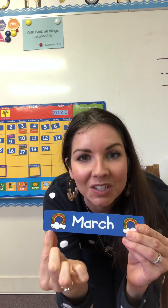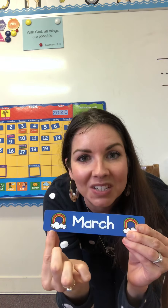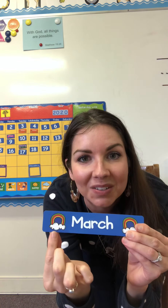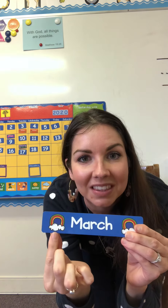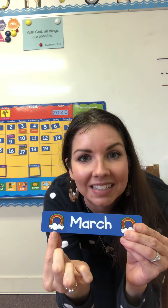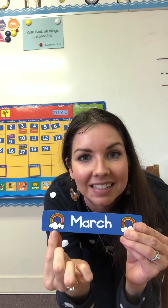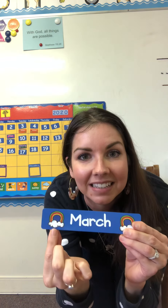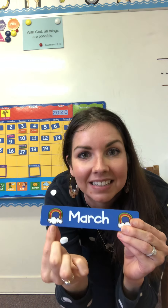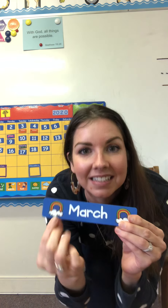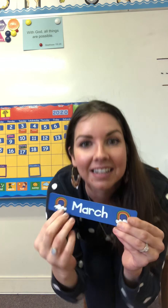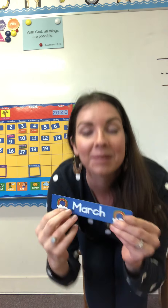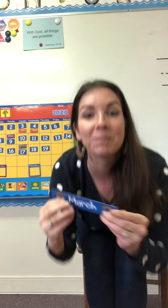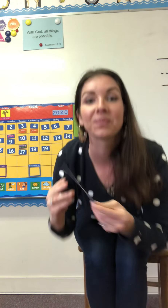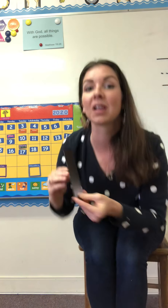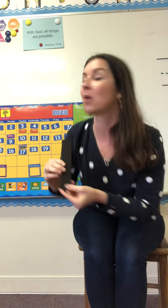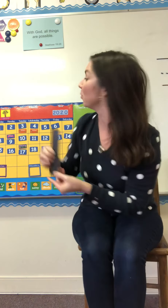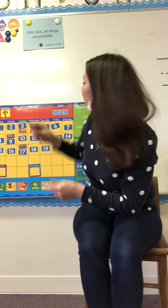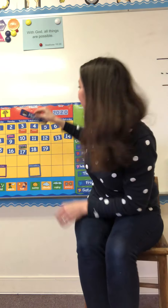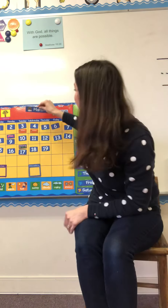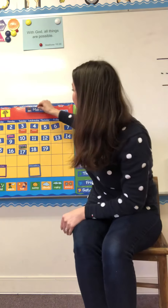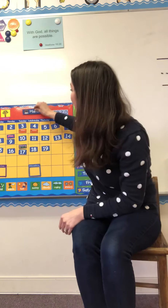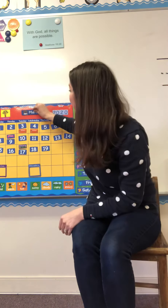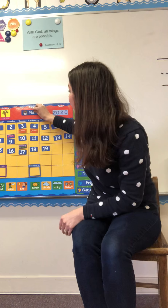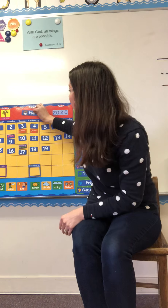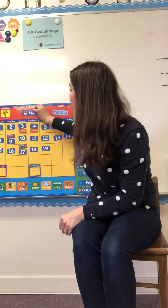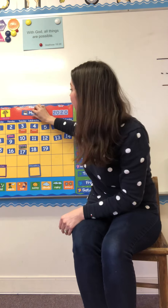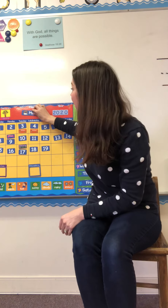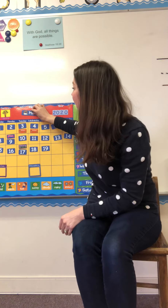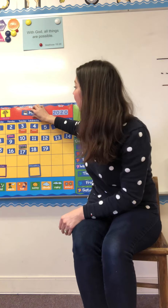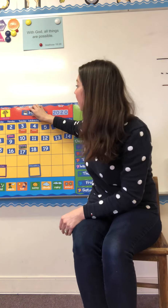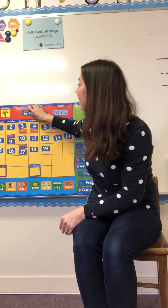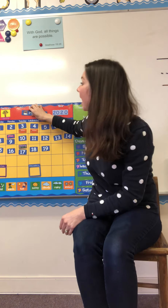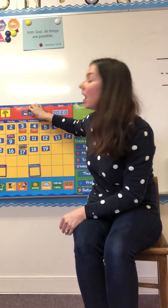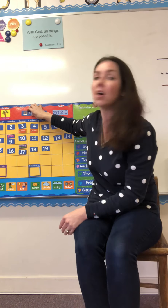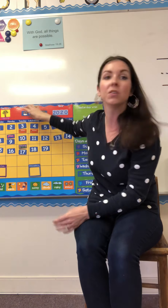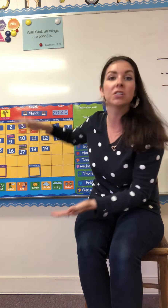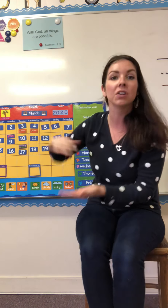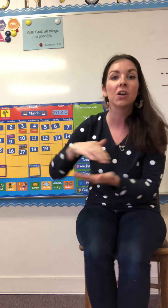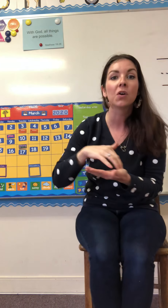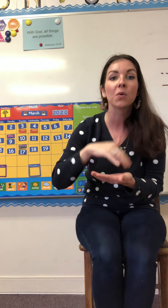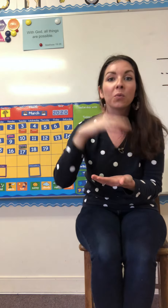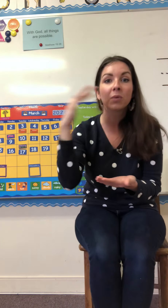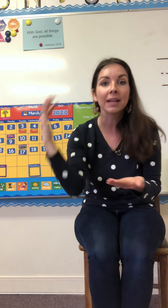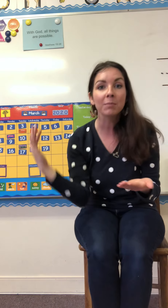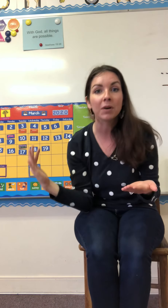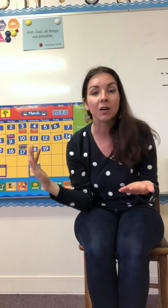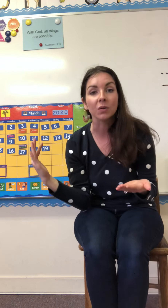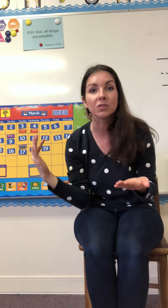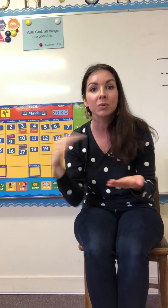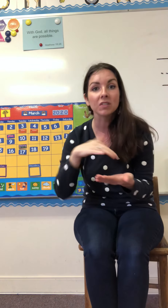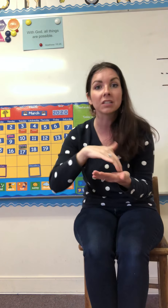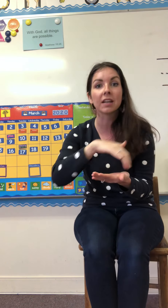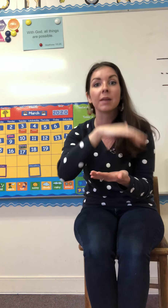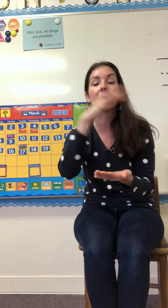you see what this is? A rainbow. We have talked a lot about rainbows. We've talked a lot about